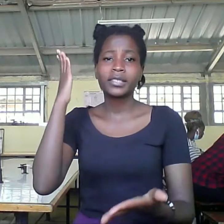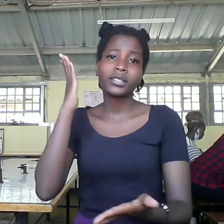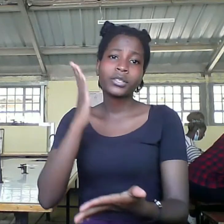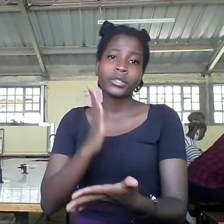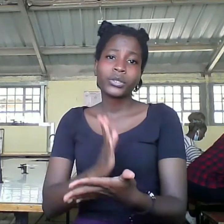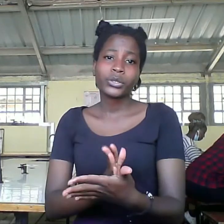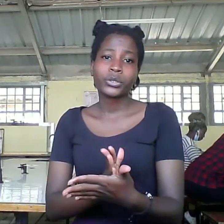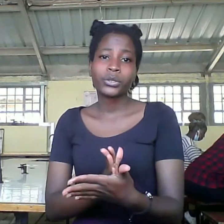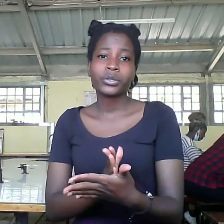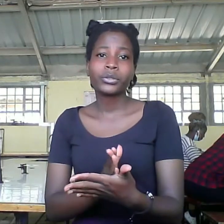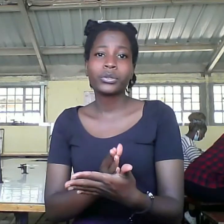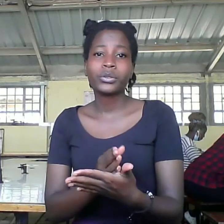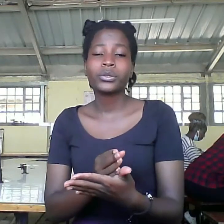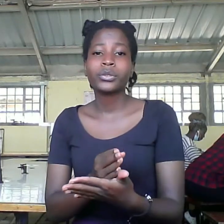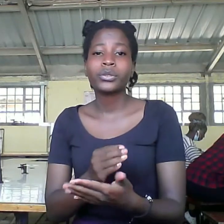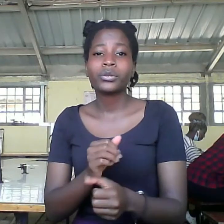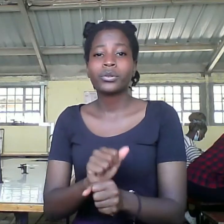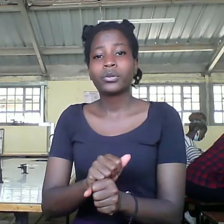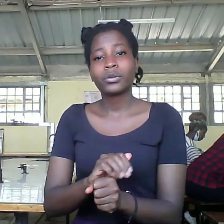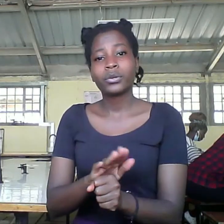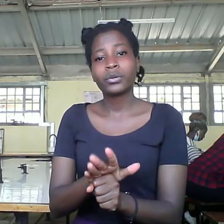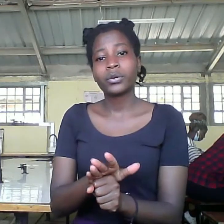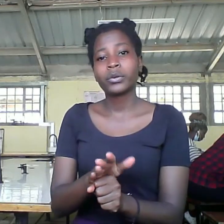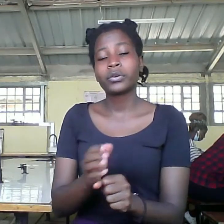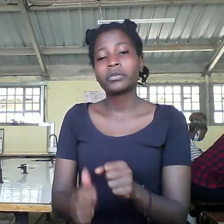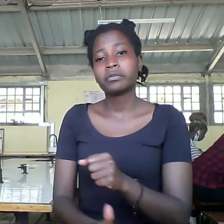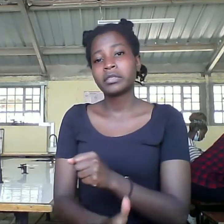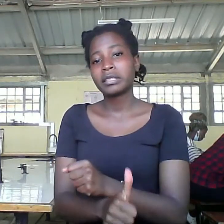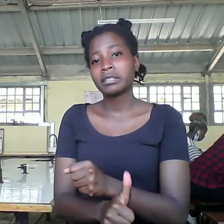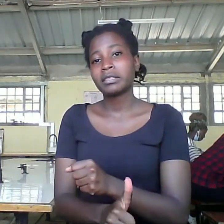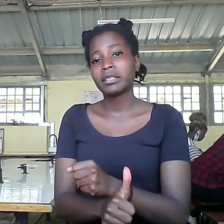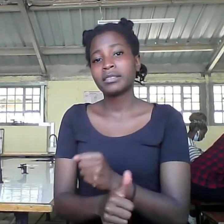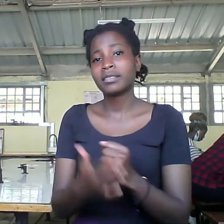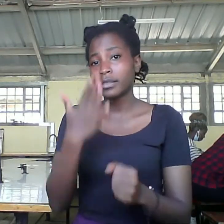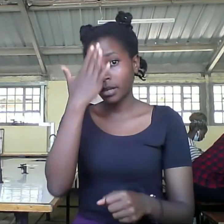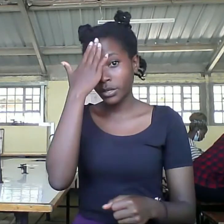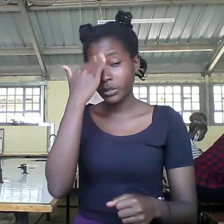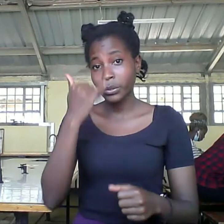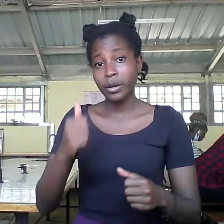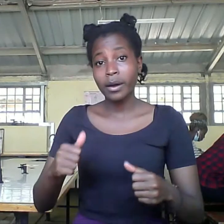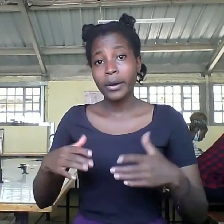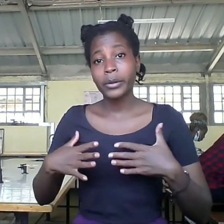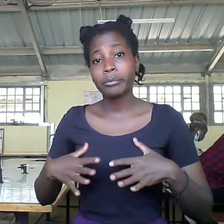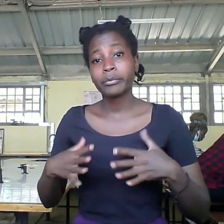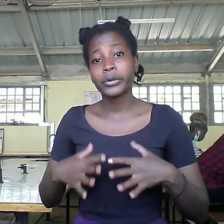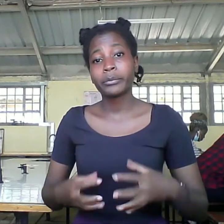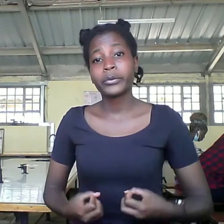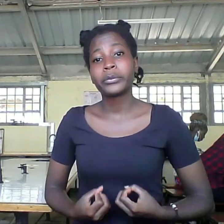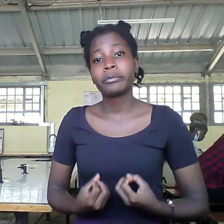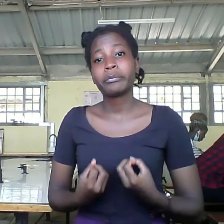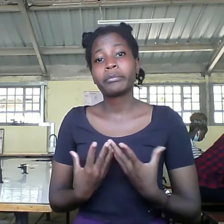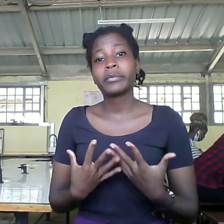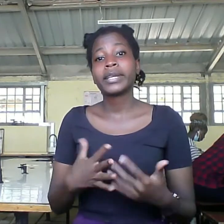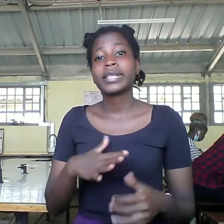history. COVID-19 symptoms range from unnoticeable to life-threatening.